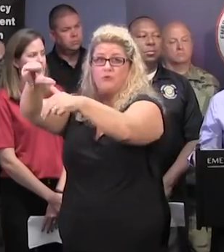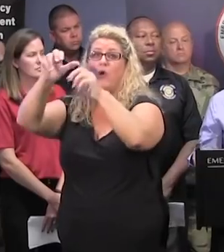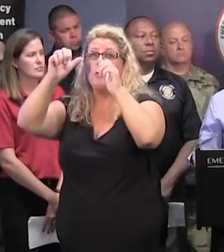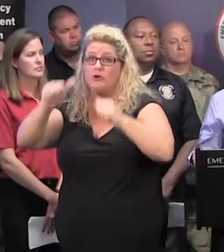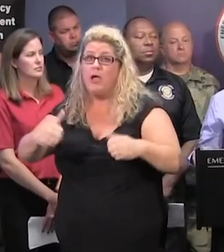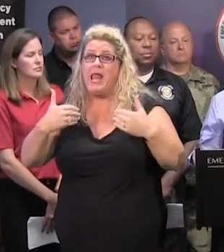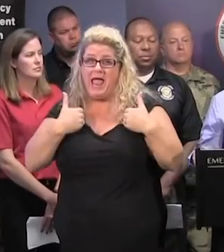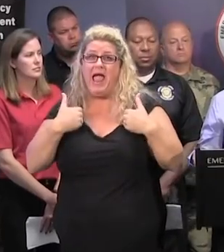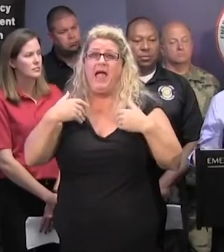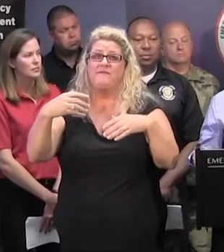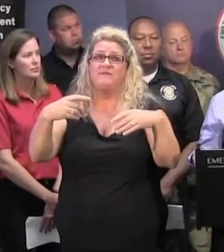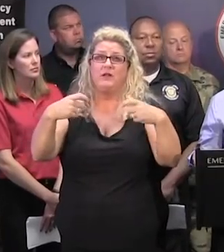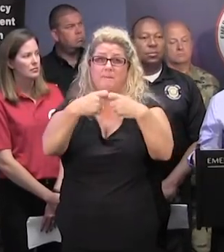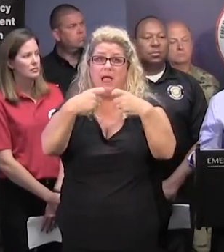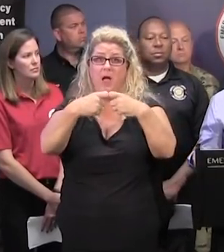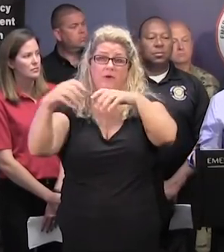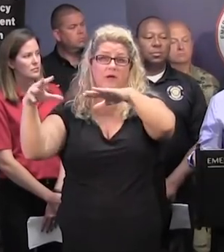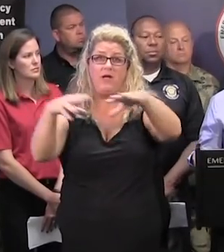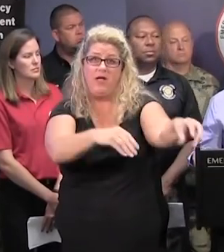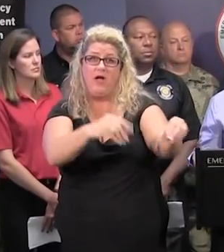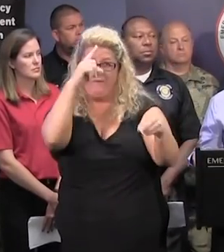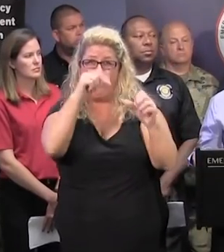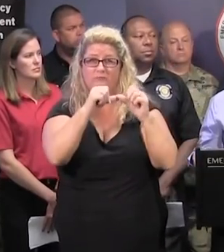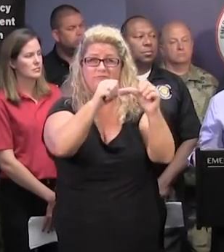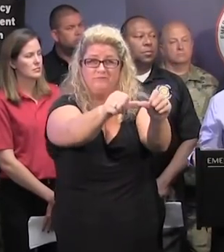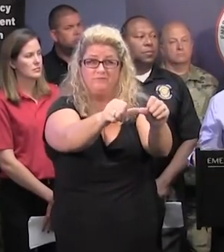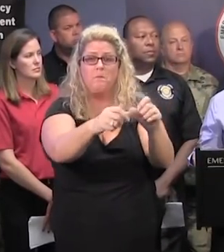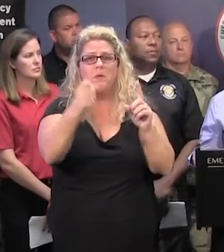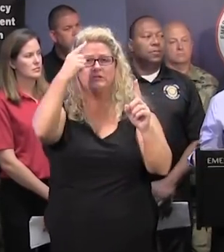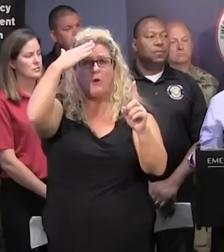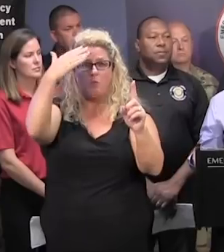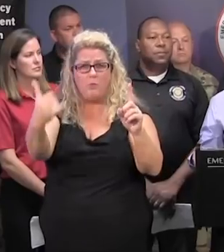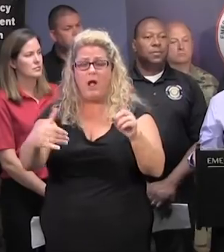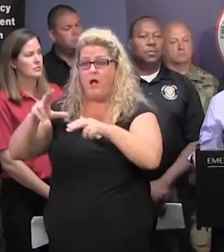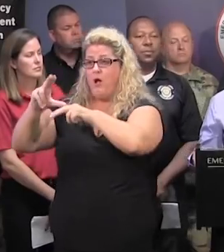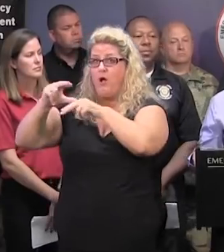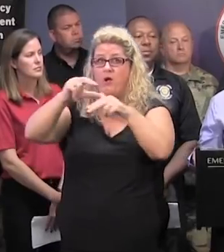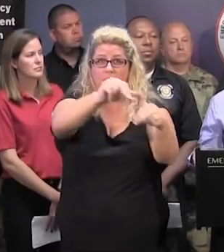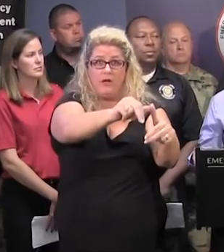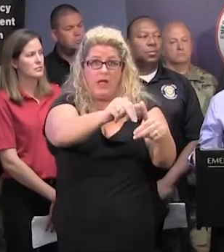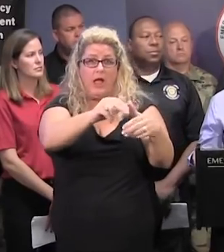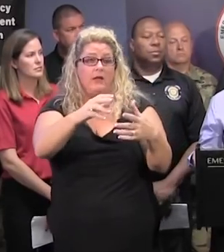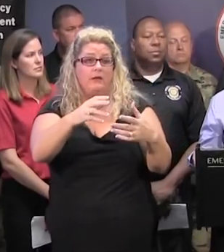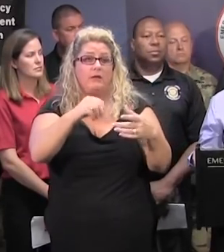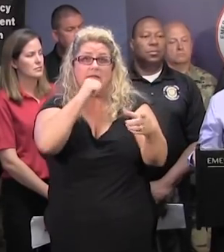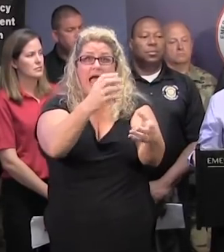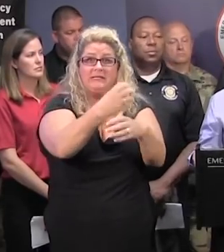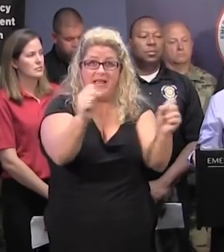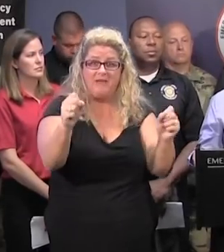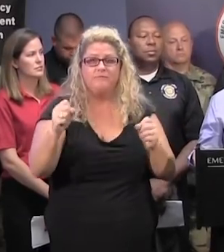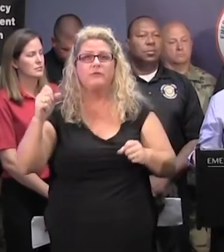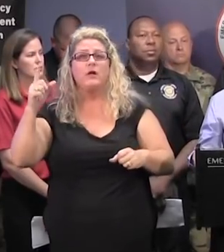outages. The reason for that is the crews cannot go out and begin restoration efforts until it is safe to do so.